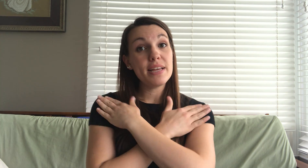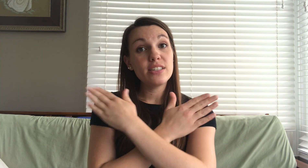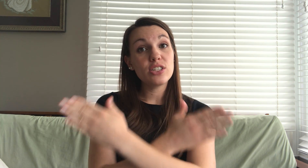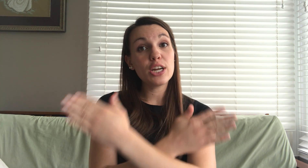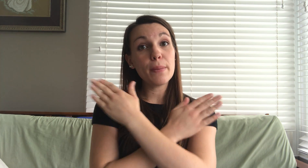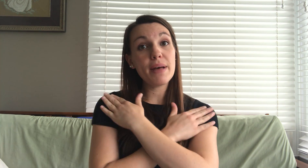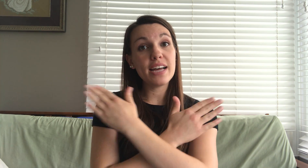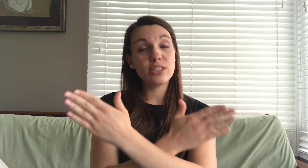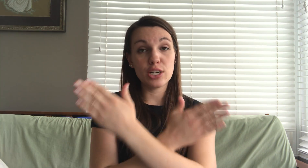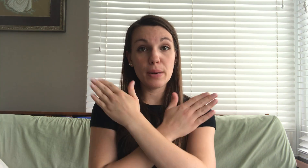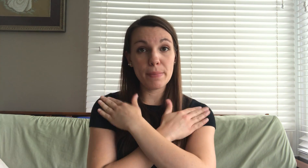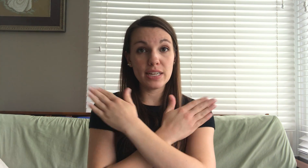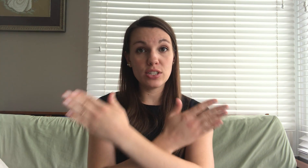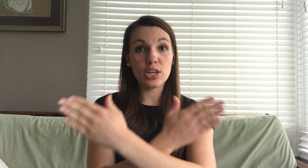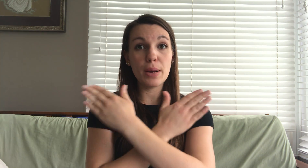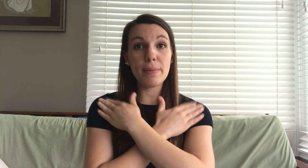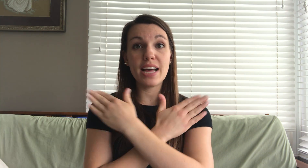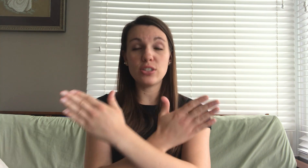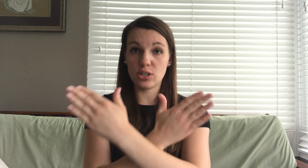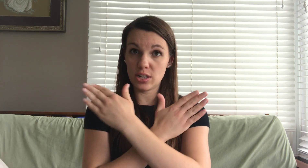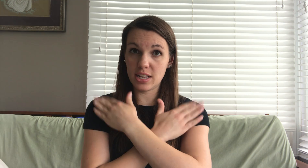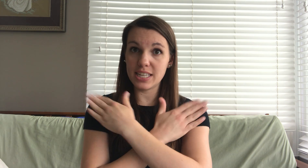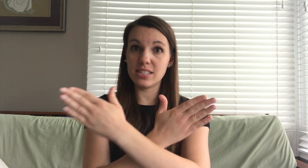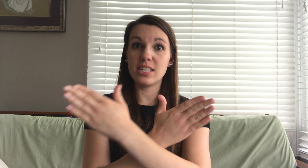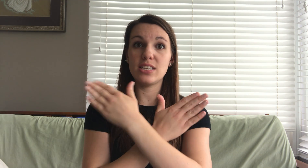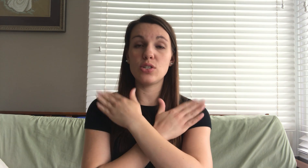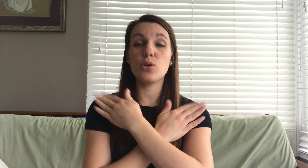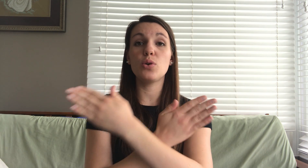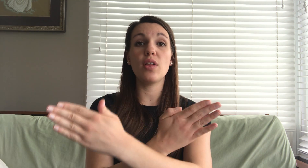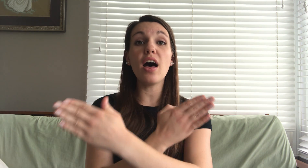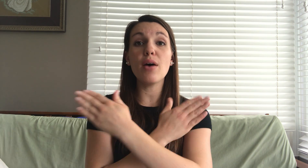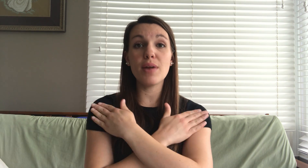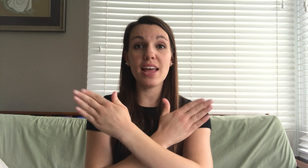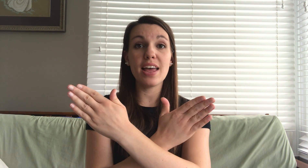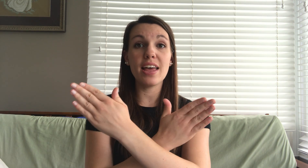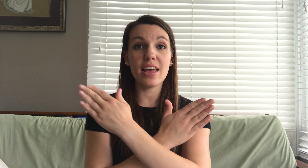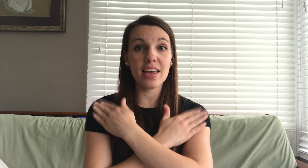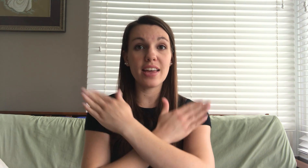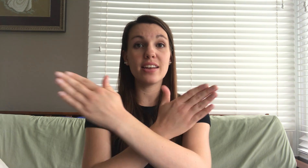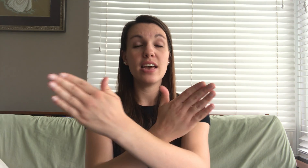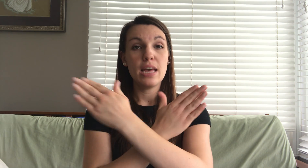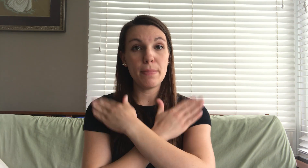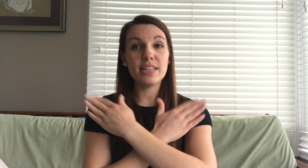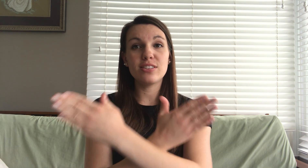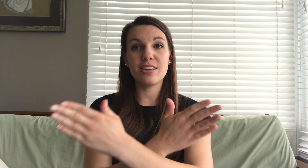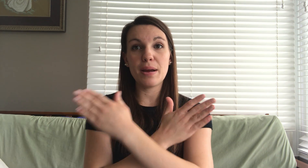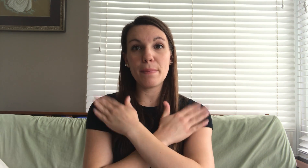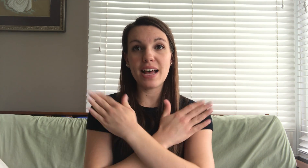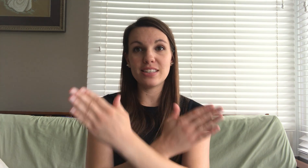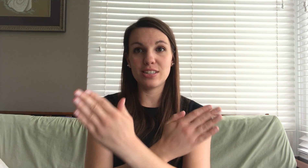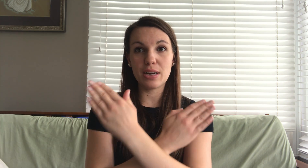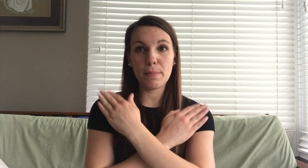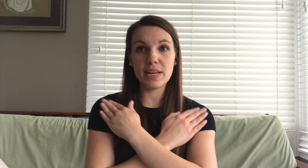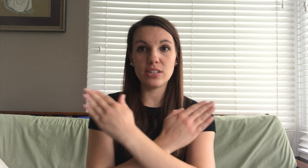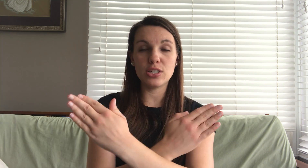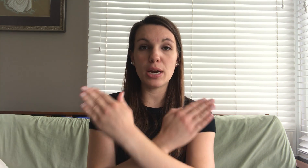Pitter-Patter, Pitter-Patter, listen to the rain. Pitter-Patter, Pitter